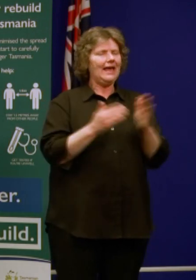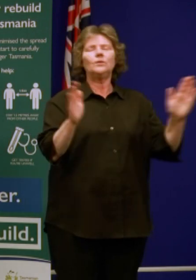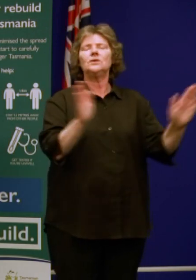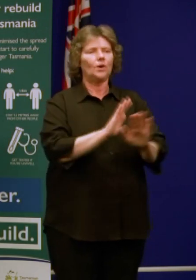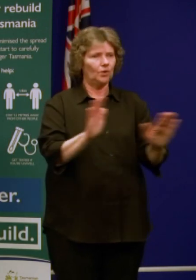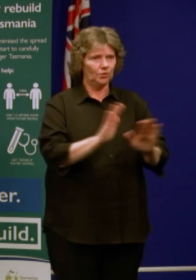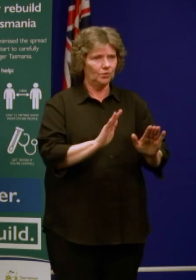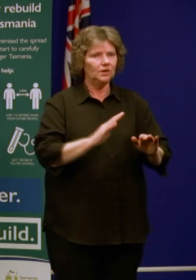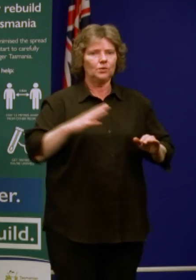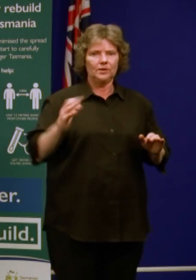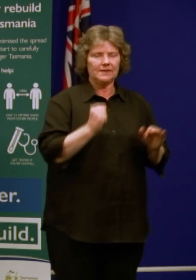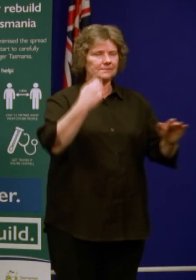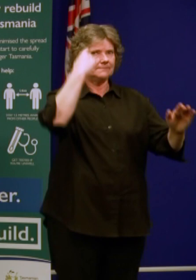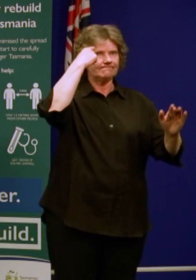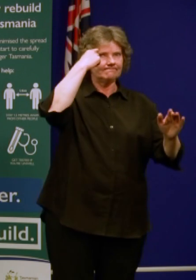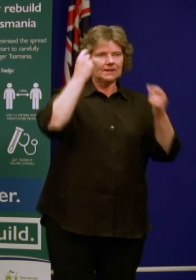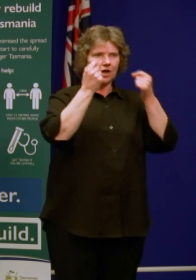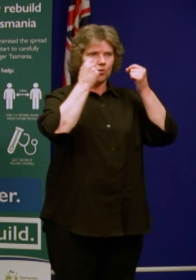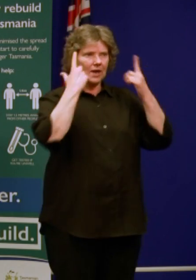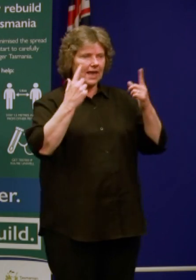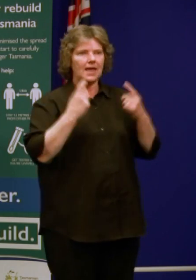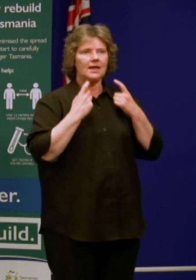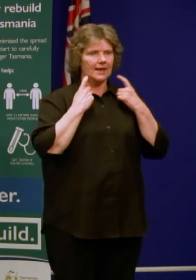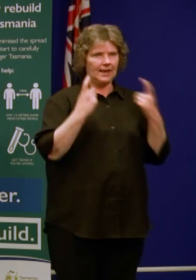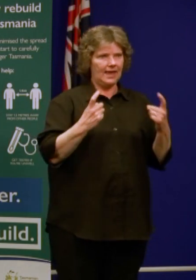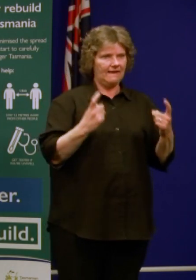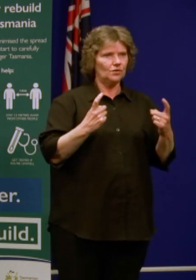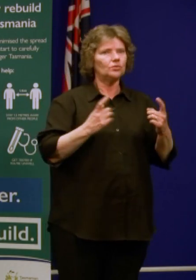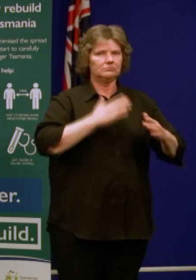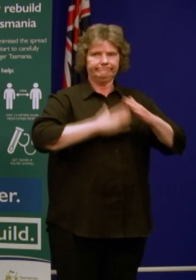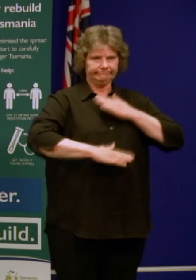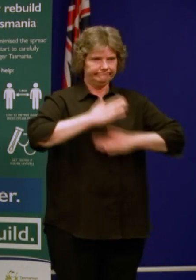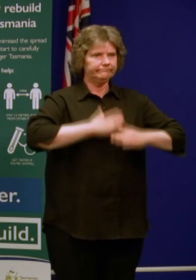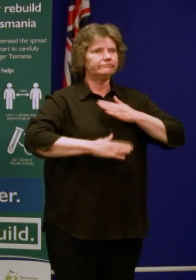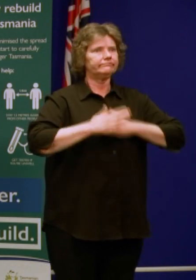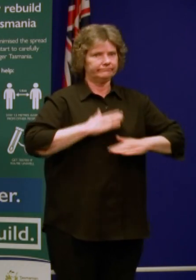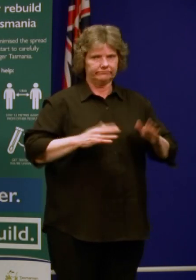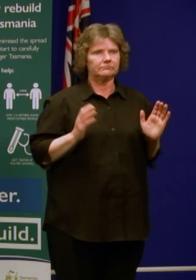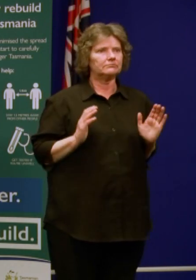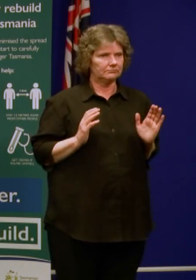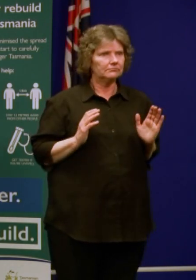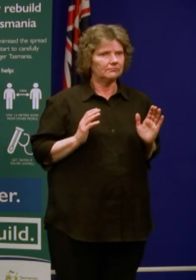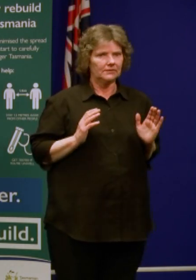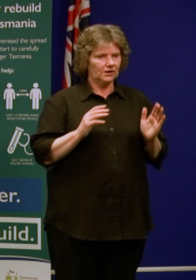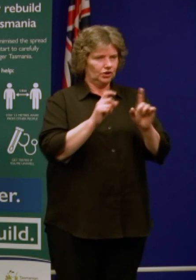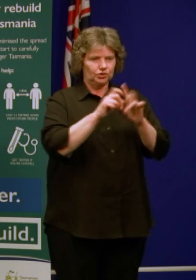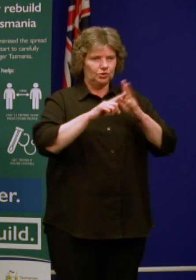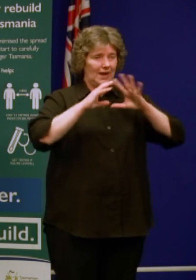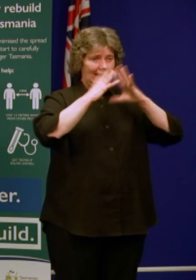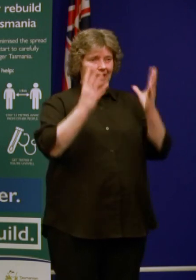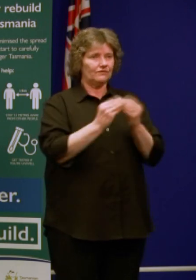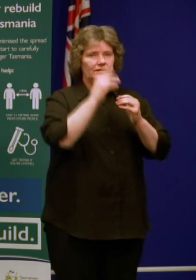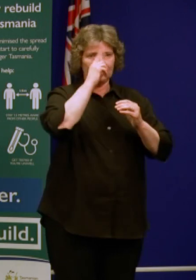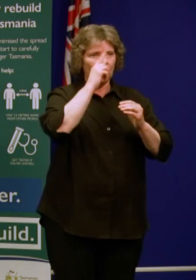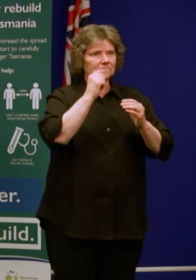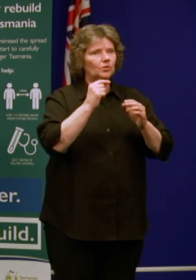need to remain disciplined and importantly we need to ensure that we do everything that we can to keep ourselves safe, our family safe and our